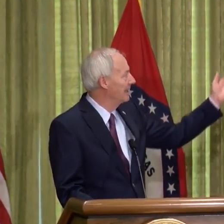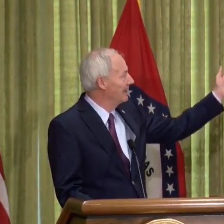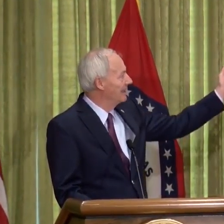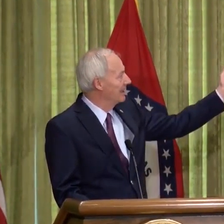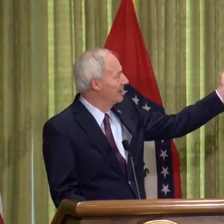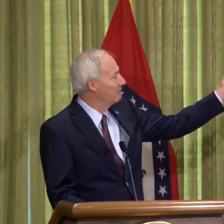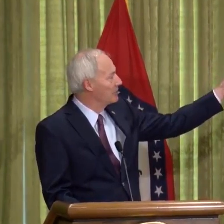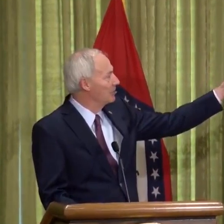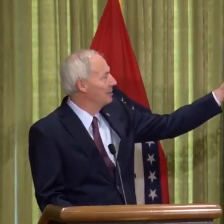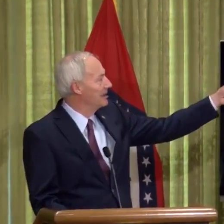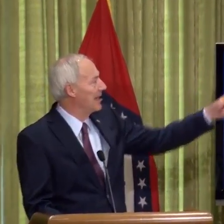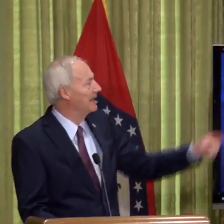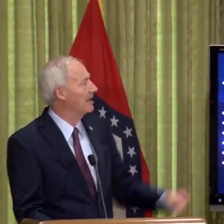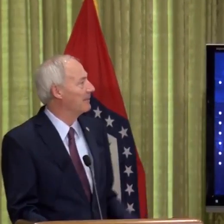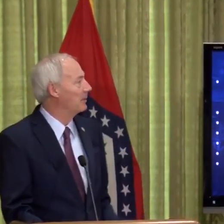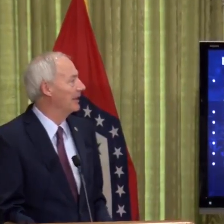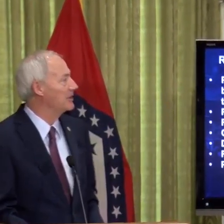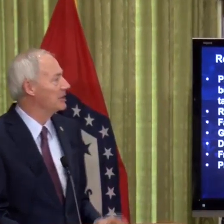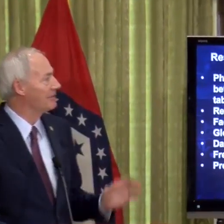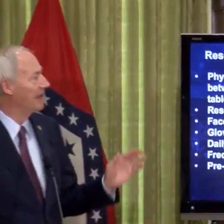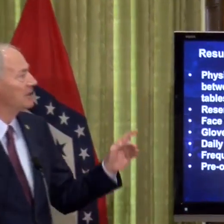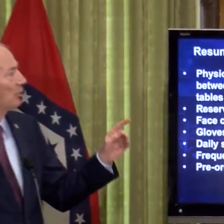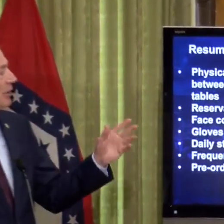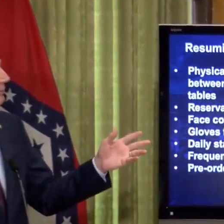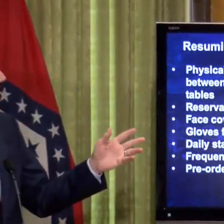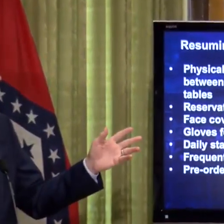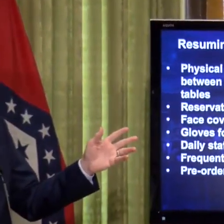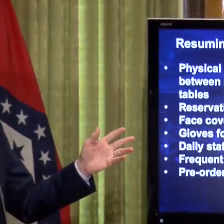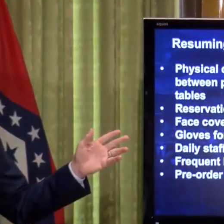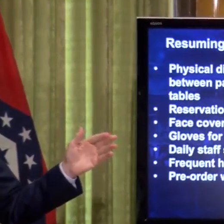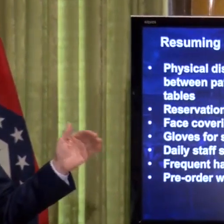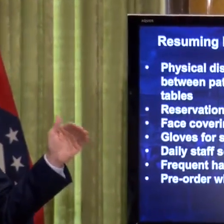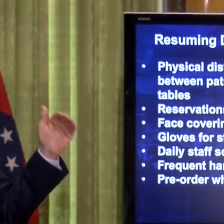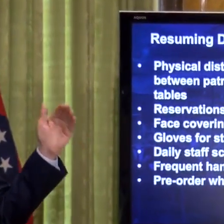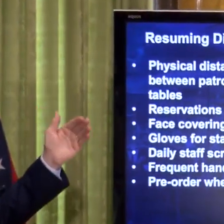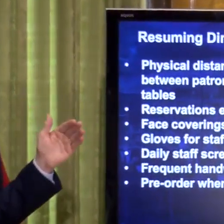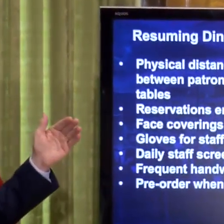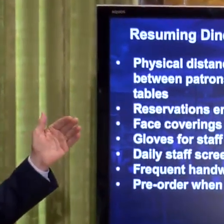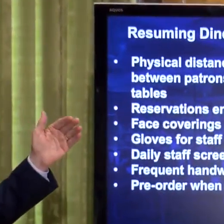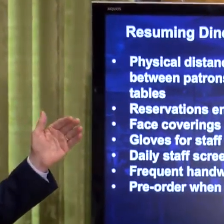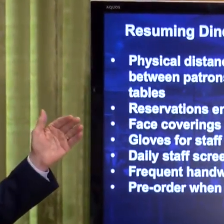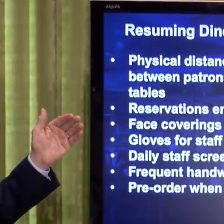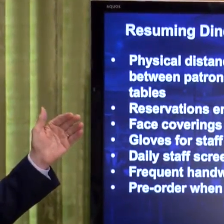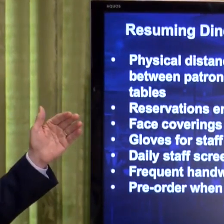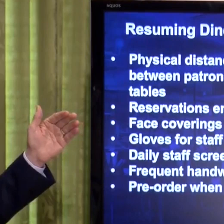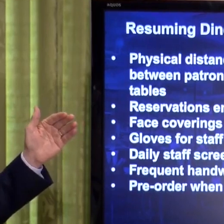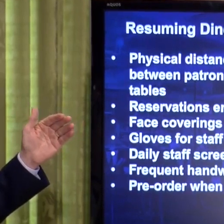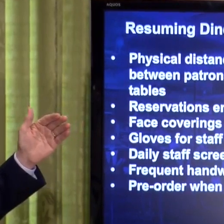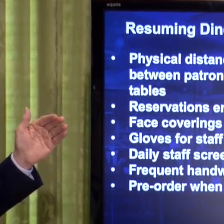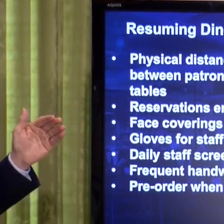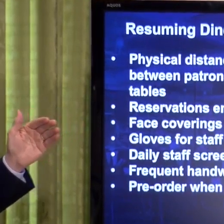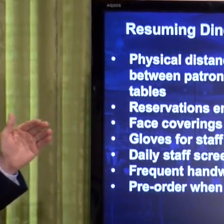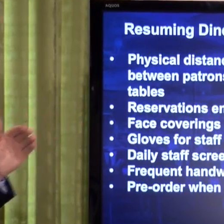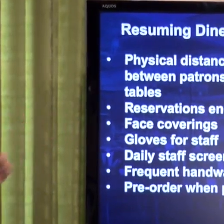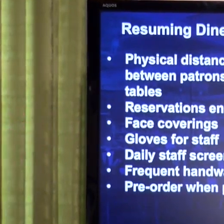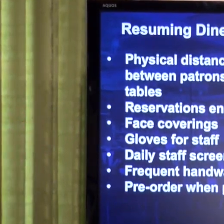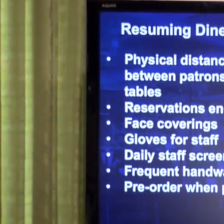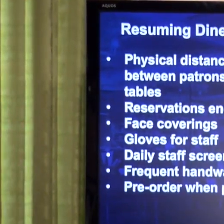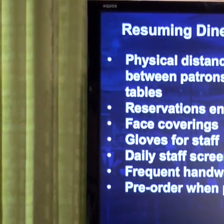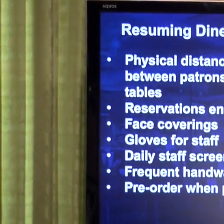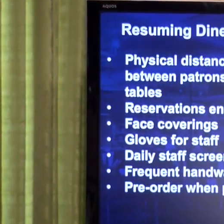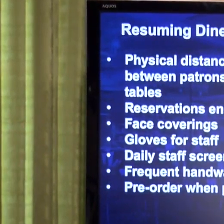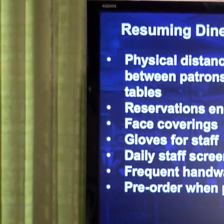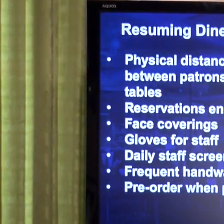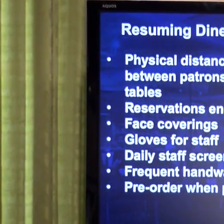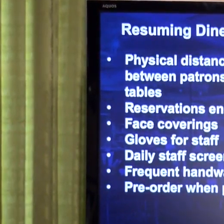today. Again, resuming dine-in operations, Phase 1 on May 11th. And I say Phase 1 because Phase 1 is